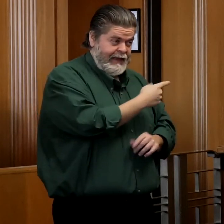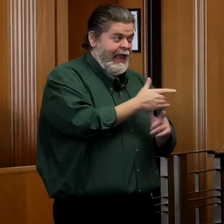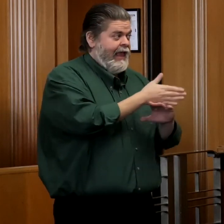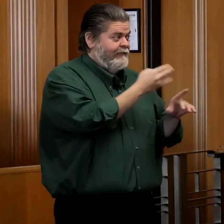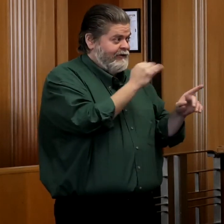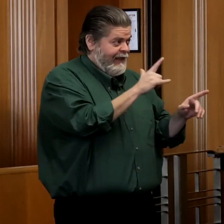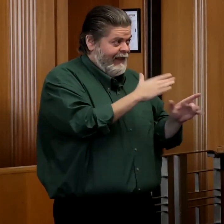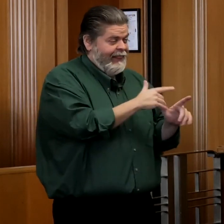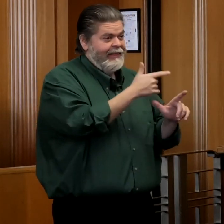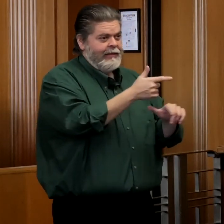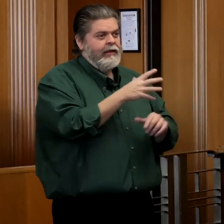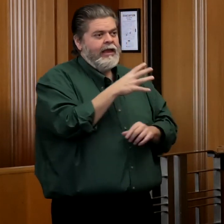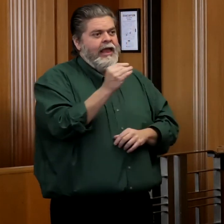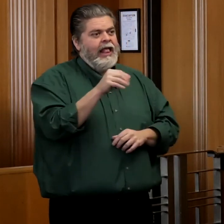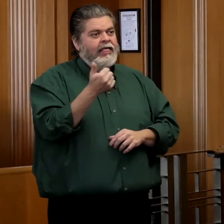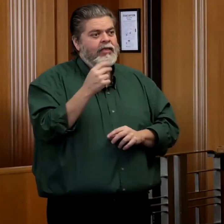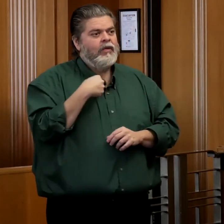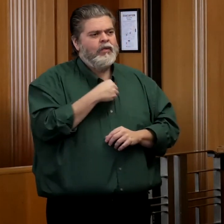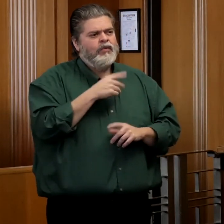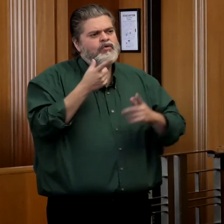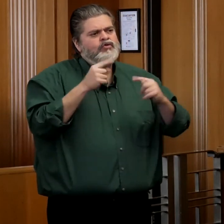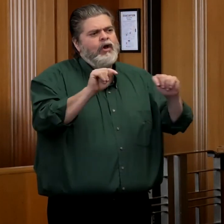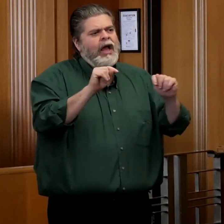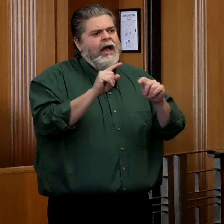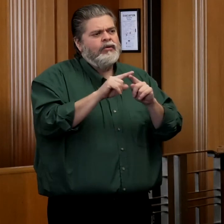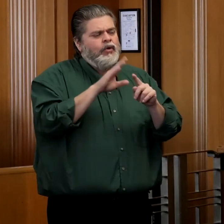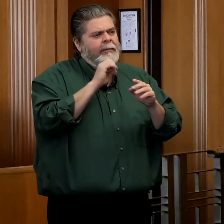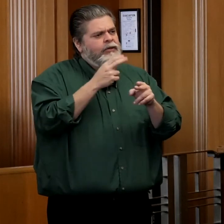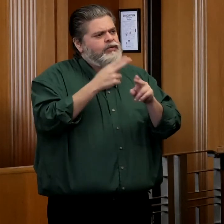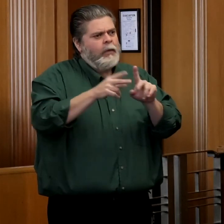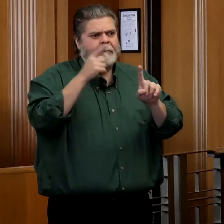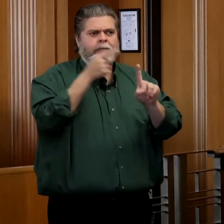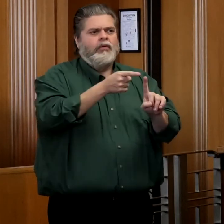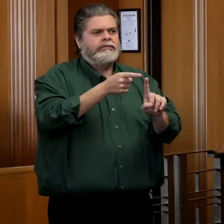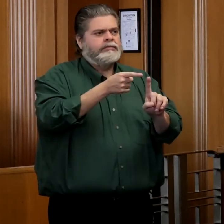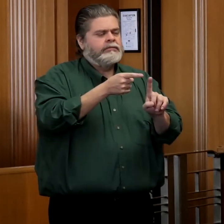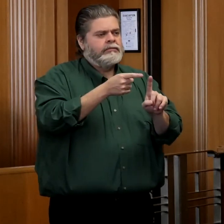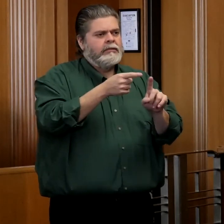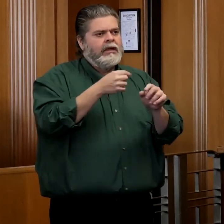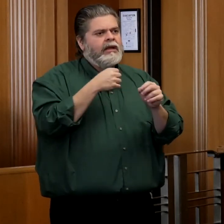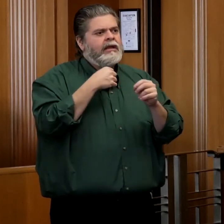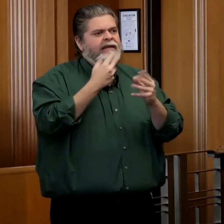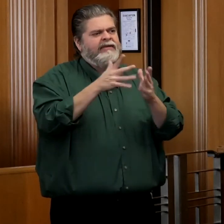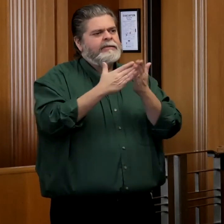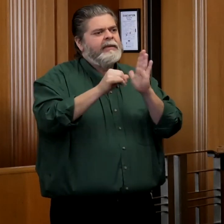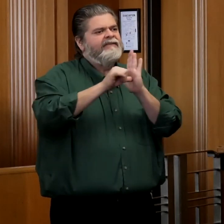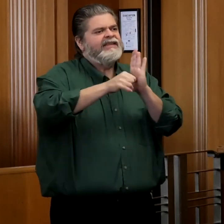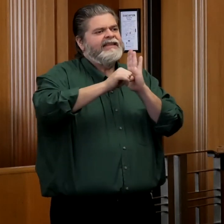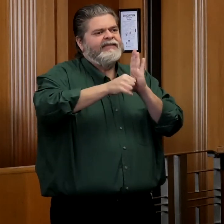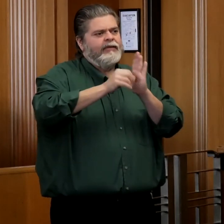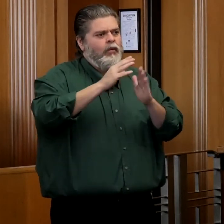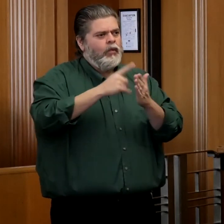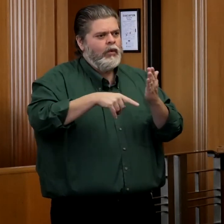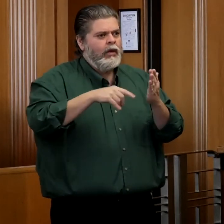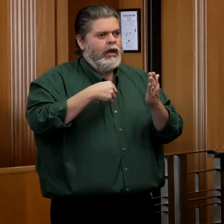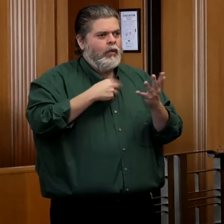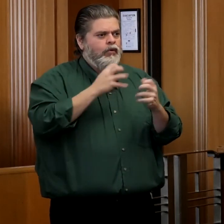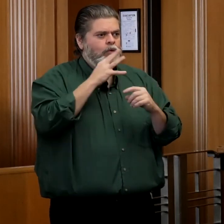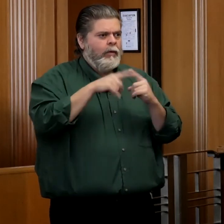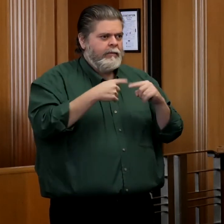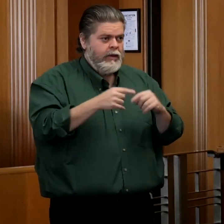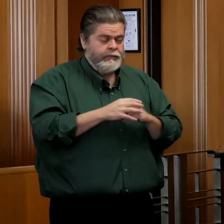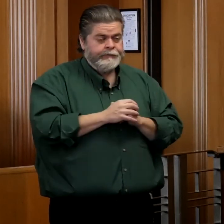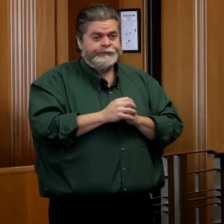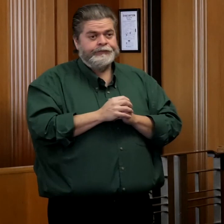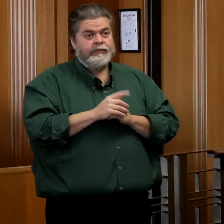Jill, following him. I'll try to be really to the point of just a few things to lift up here. So,